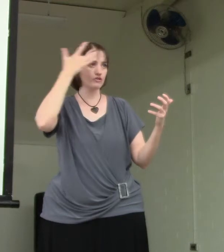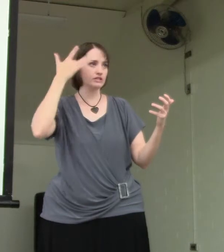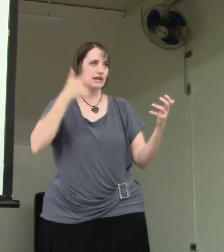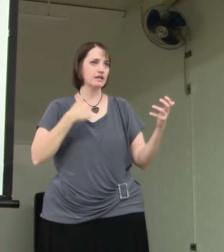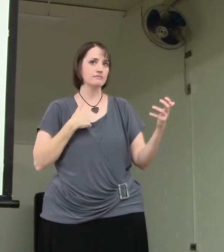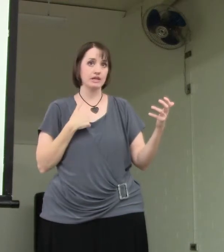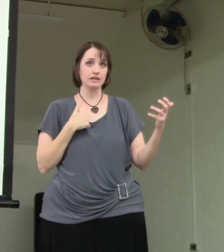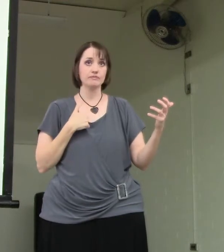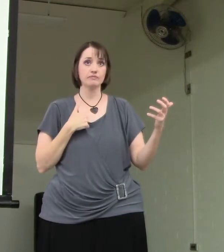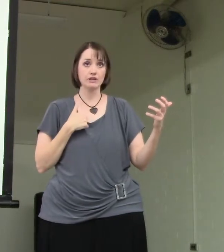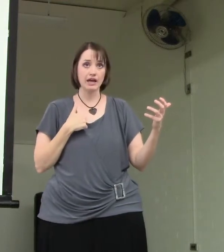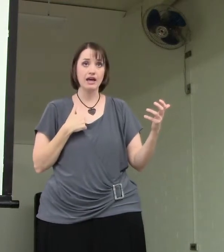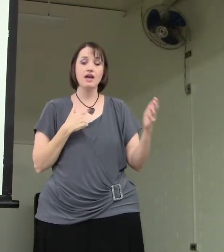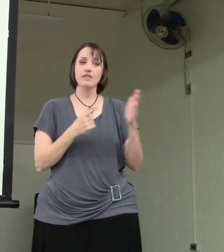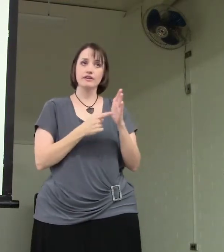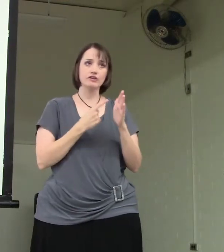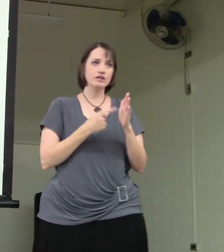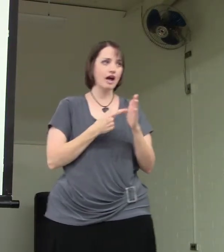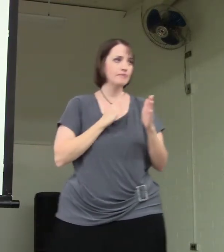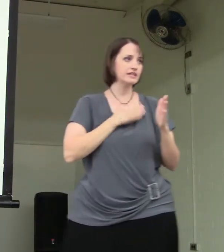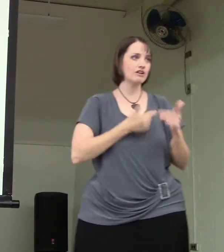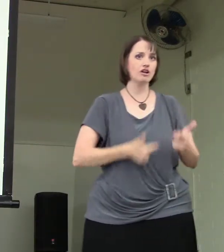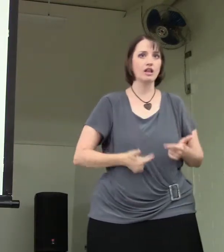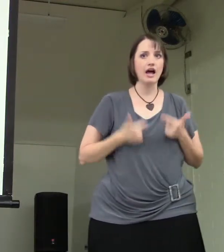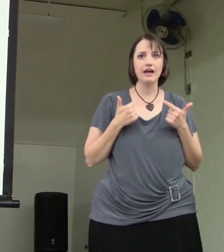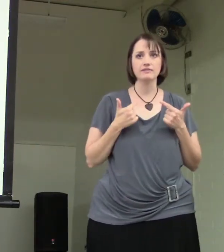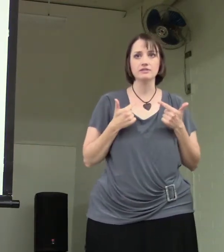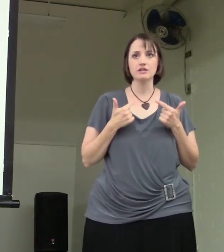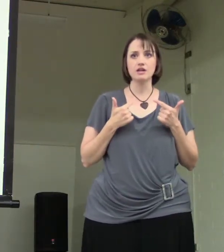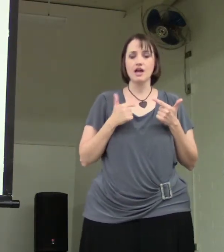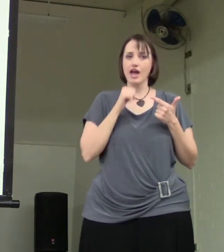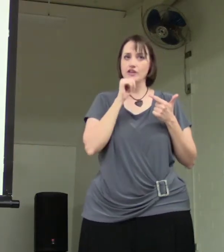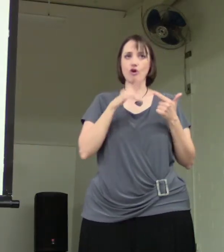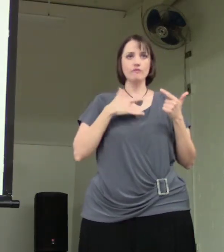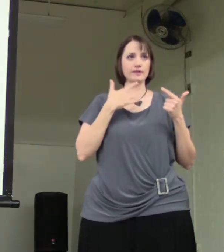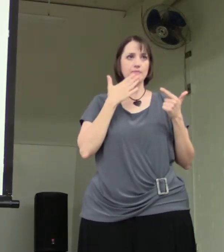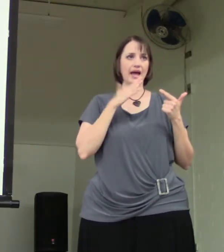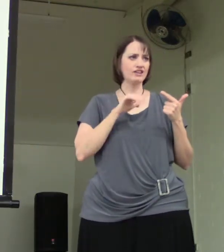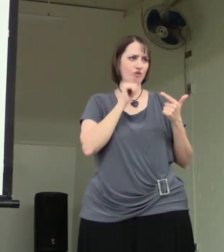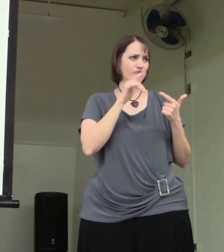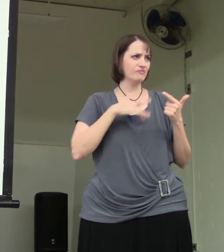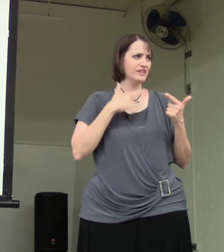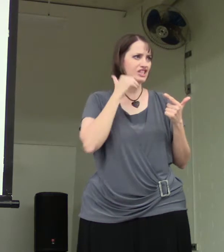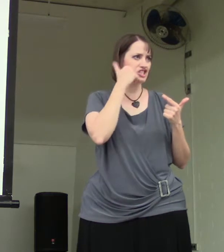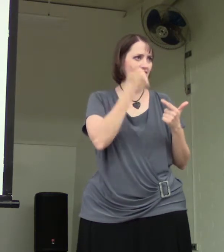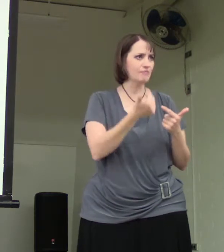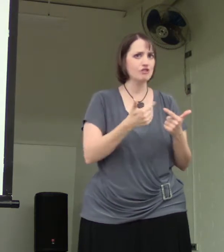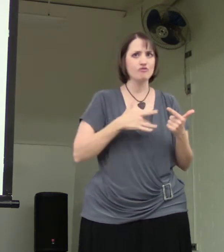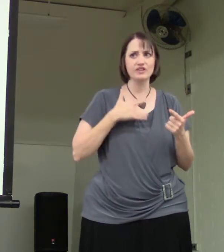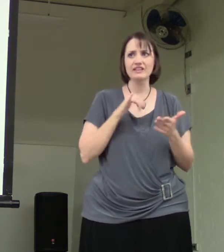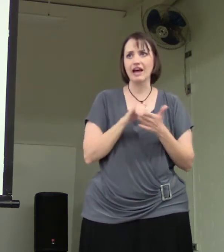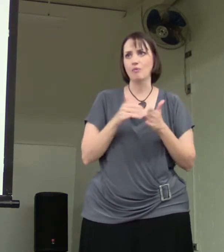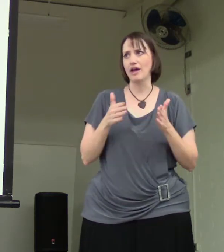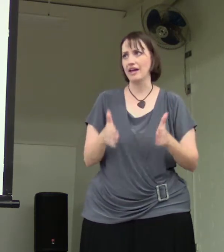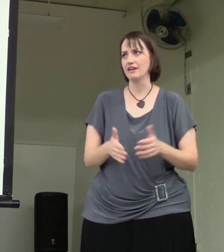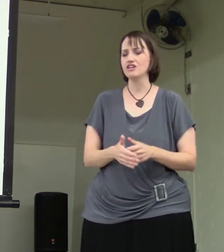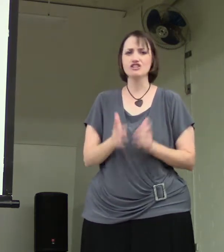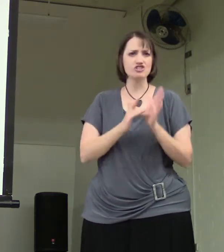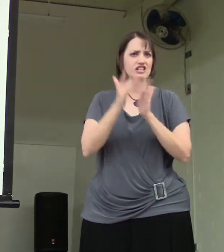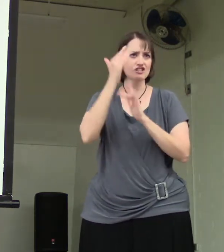forsaken me? There are times in our lives, and don't feel bad, don't feel ashamed that you feel that way. Jesus